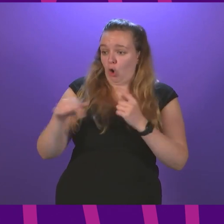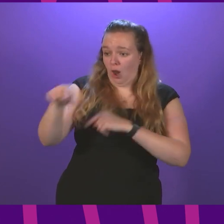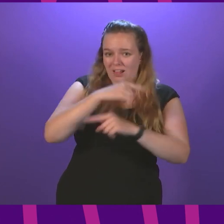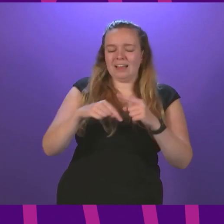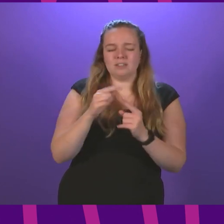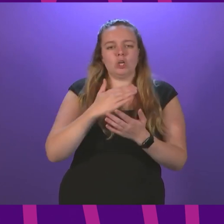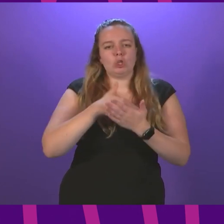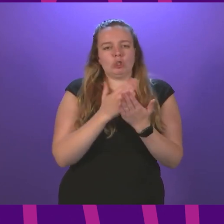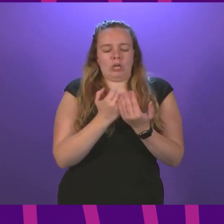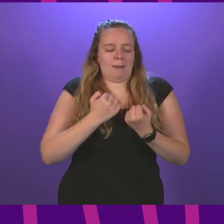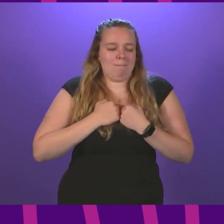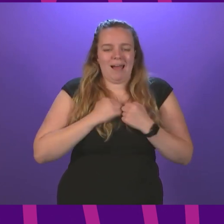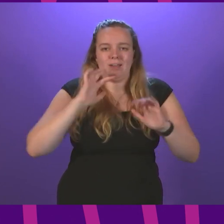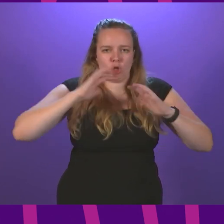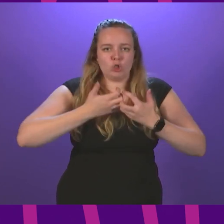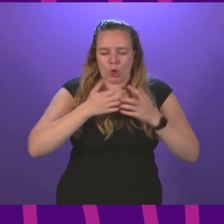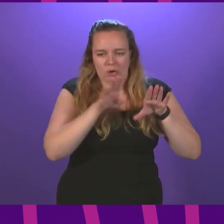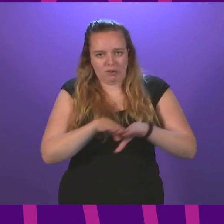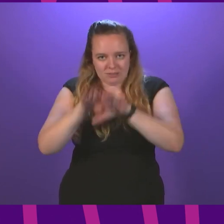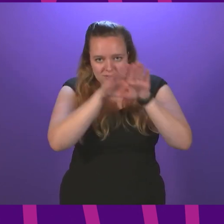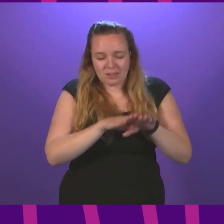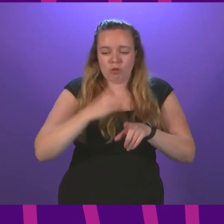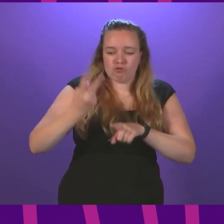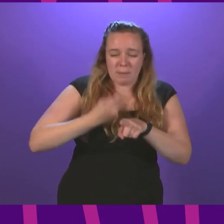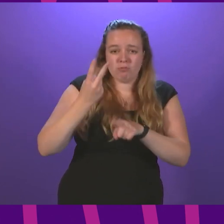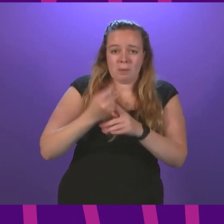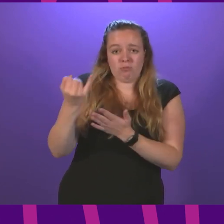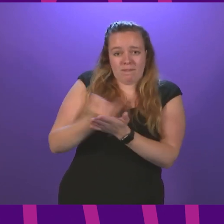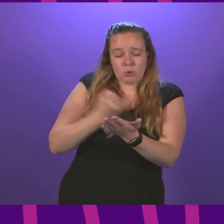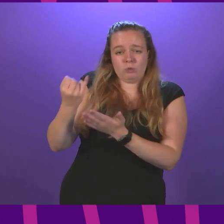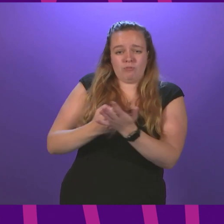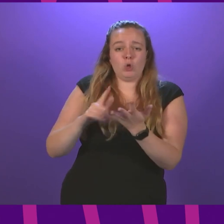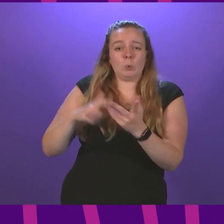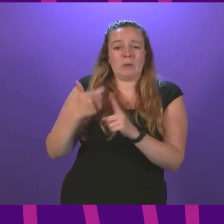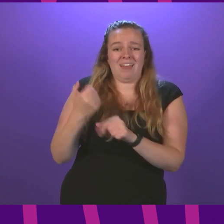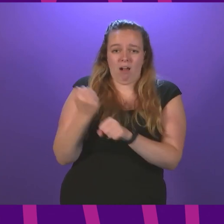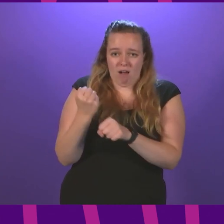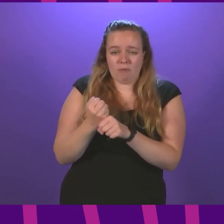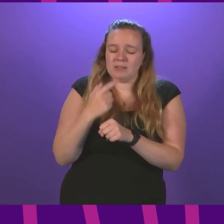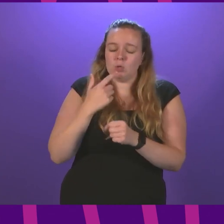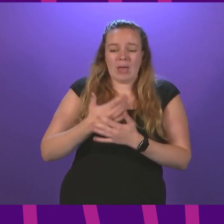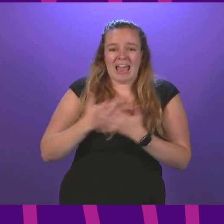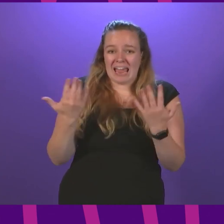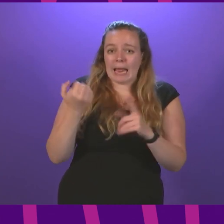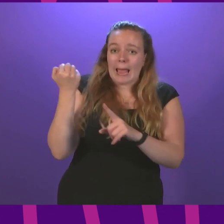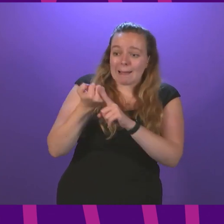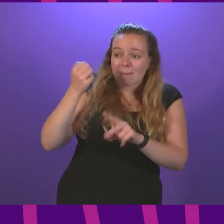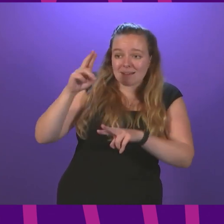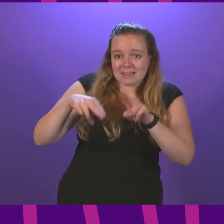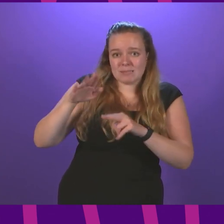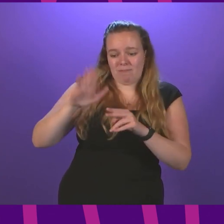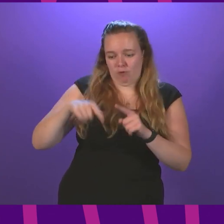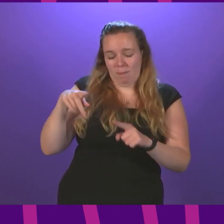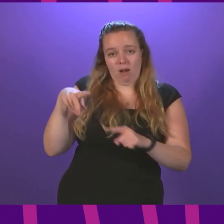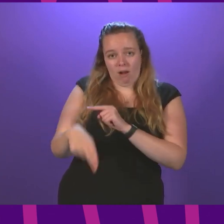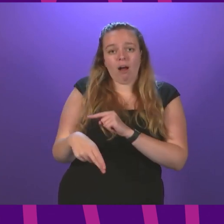also share my grave concerns at the repeated refusal of the UK Government to conduct any impact assessments of the effects of